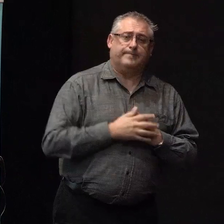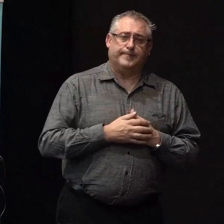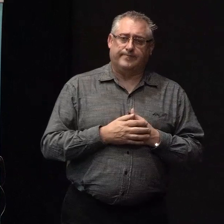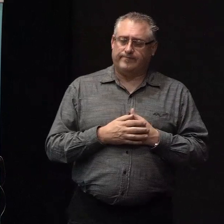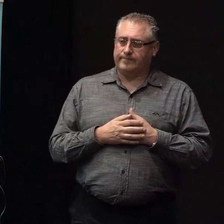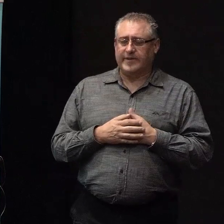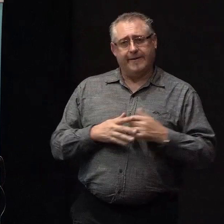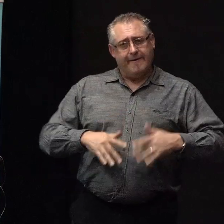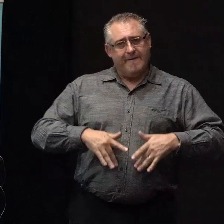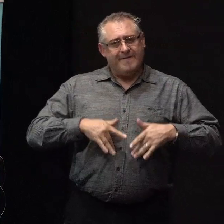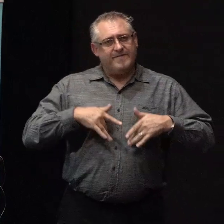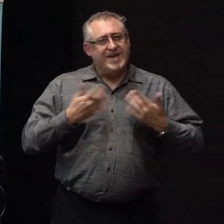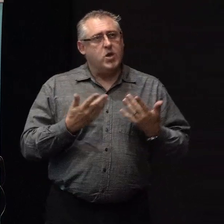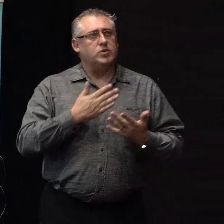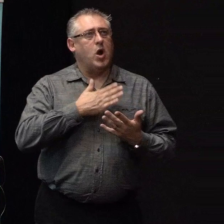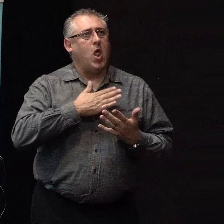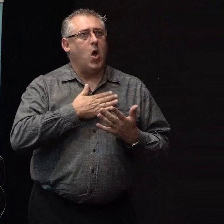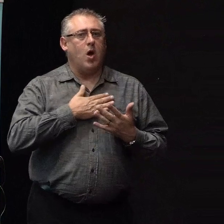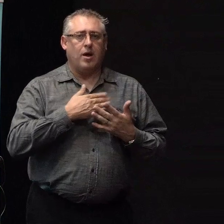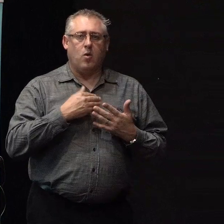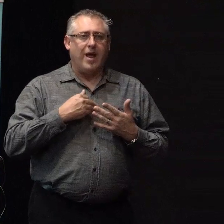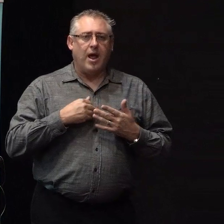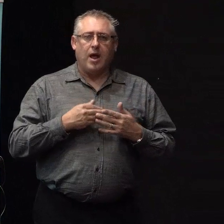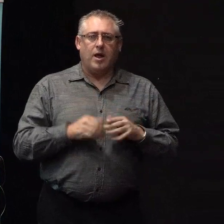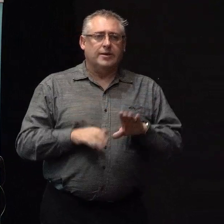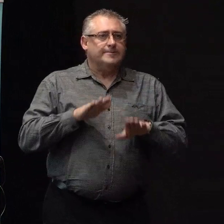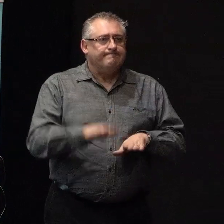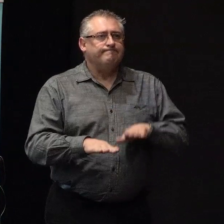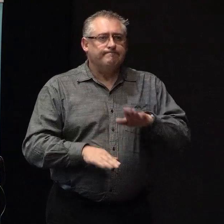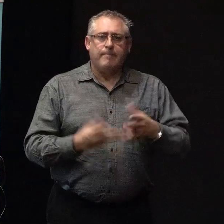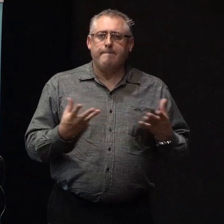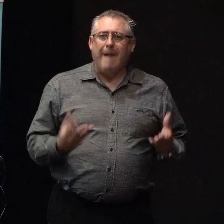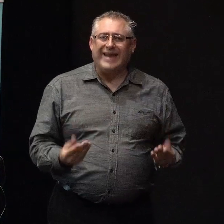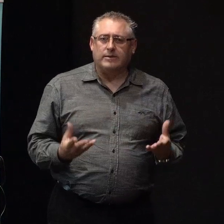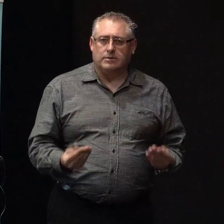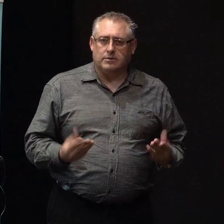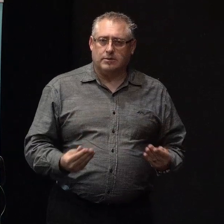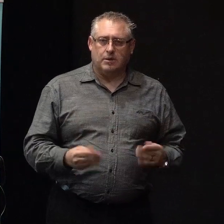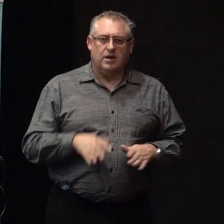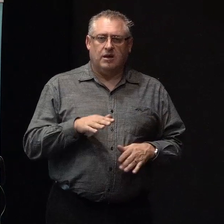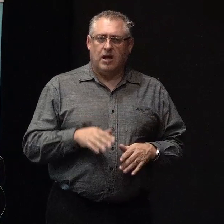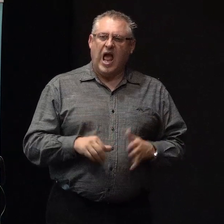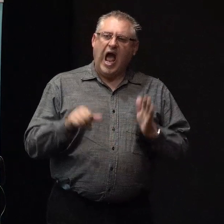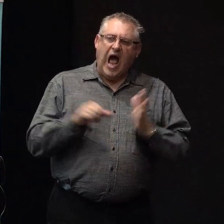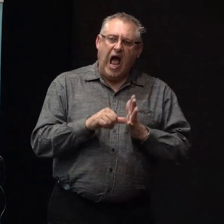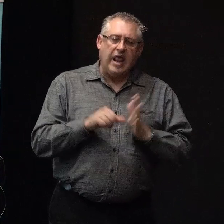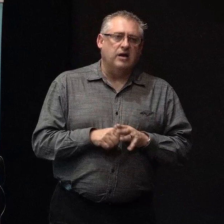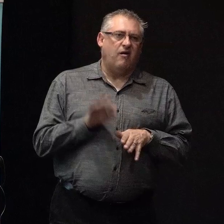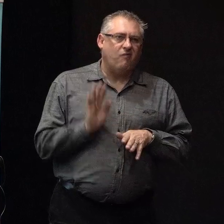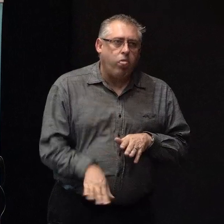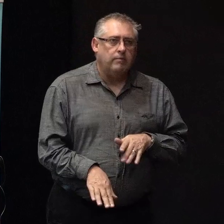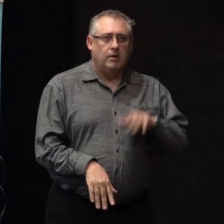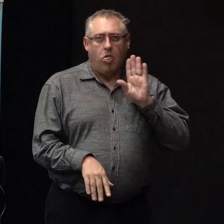So it feels very much like we are wading through mud. Okay, everything that we used to do, it just feels so much harder.